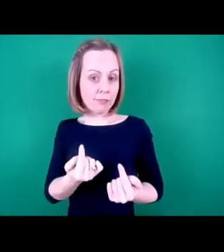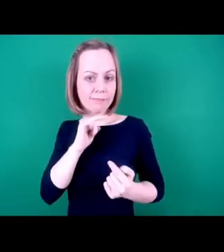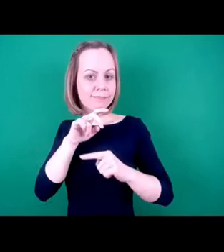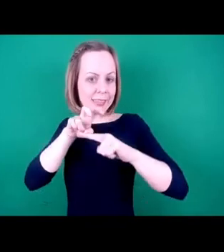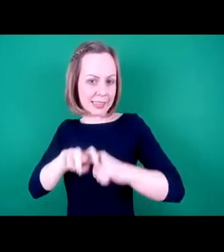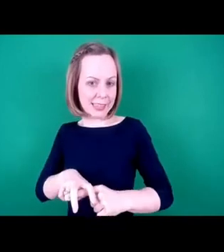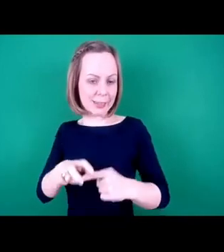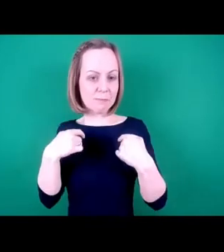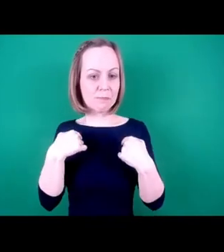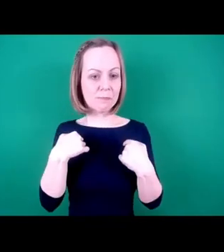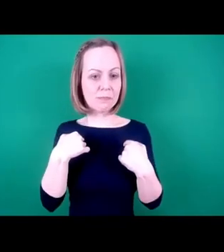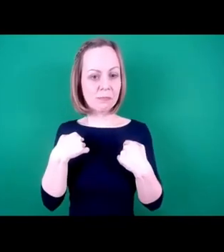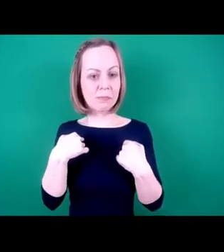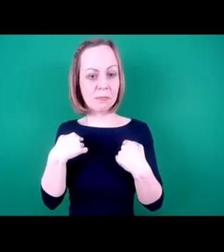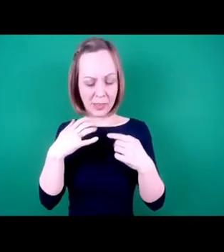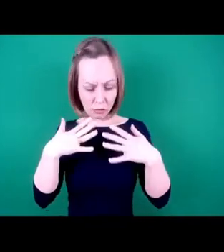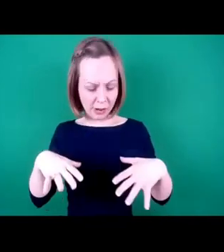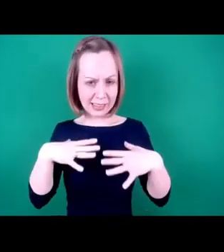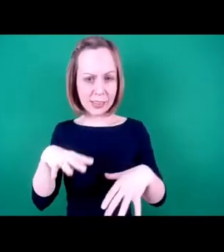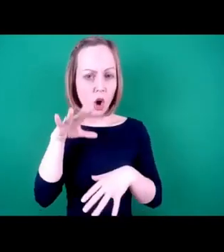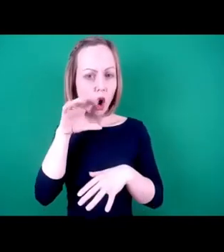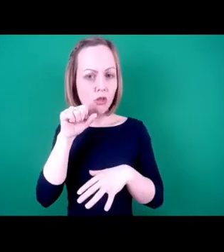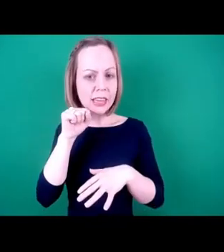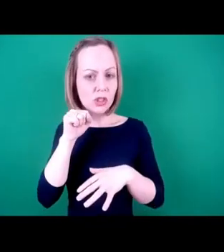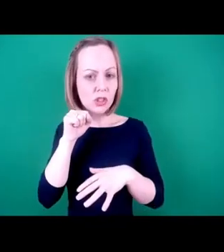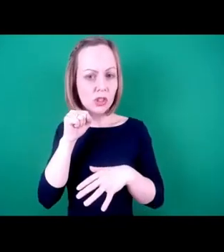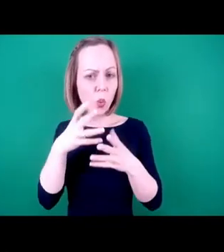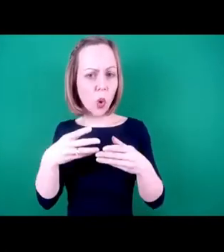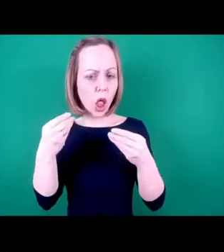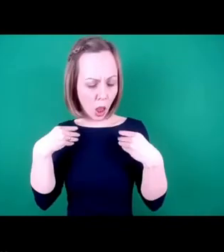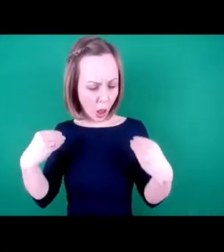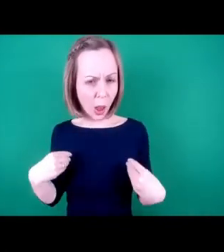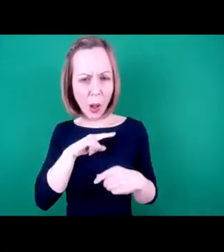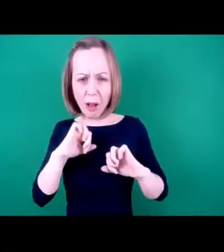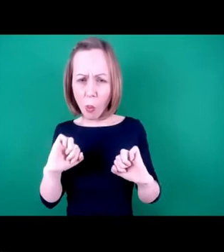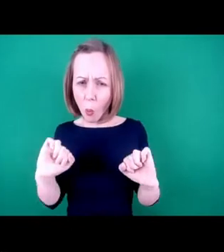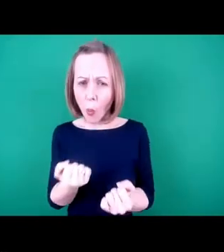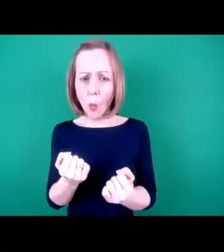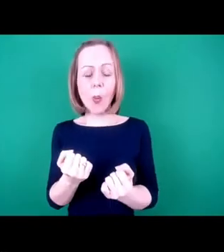And I'm wearing an orange dress, a woolen orange dress because I'm freezing.